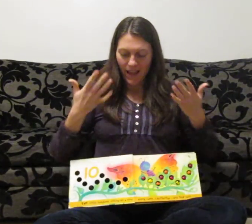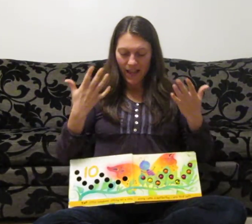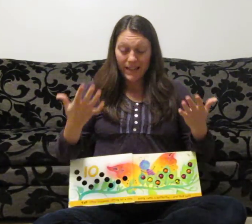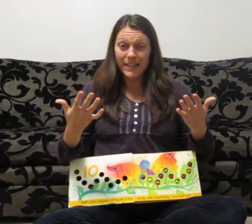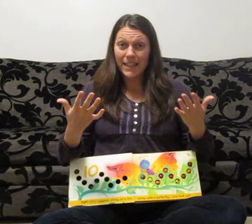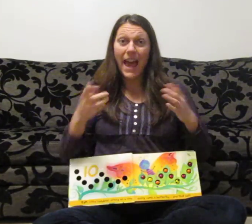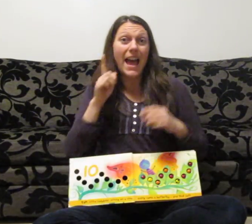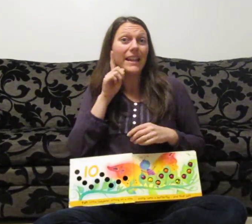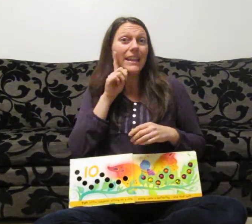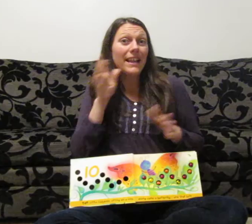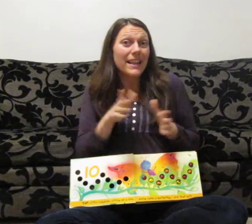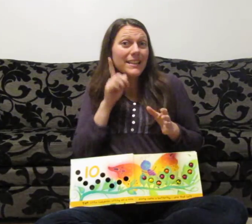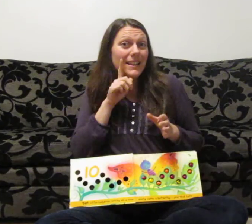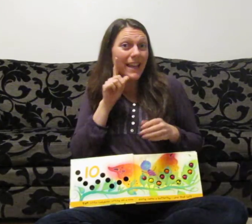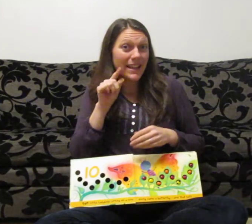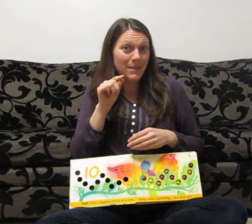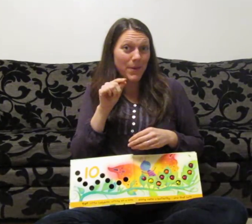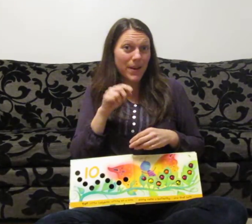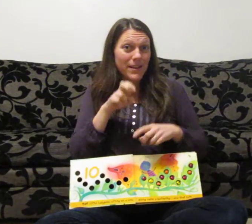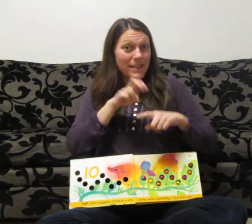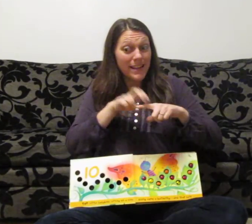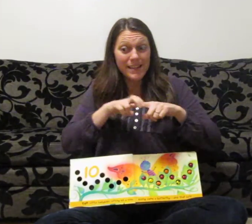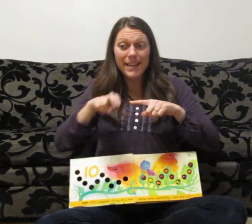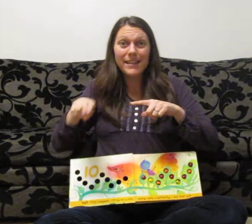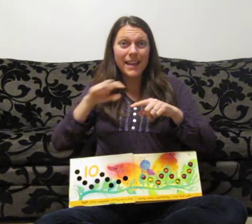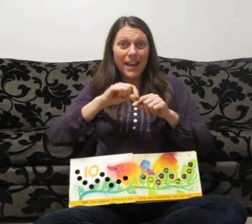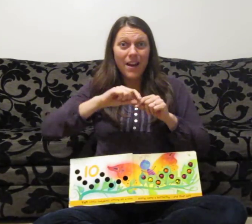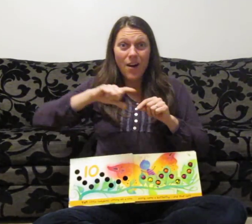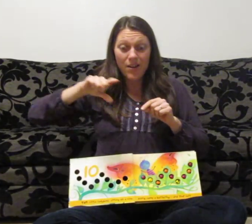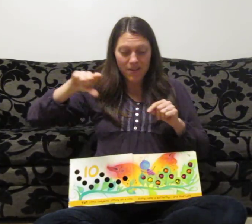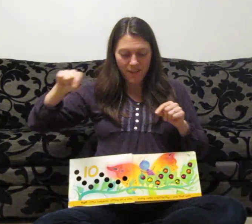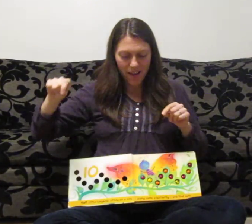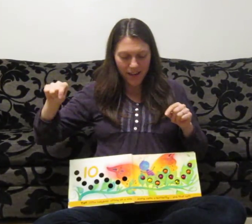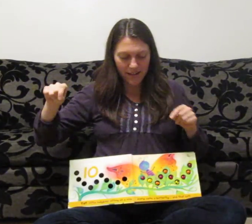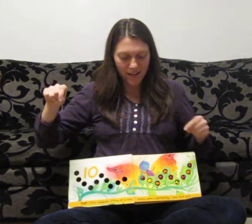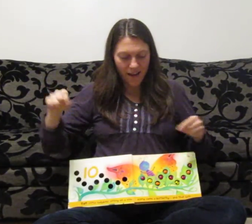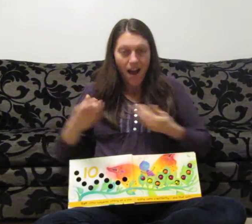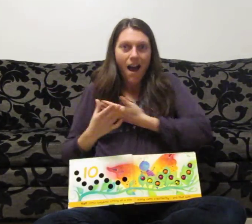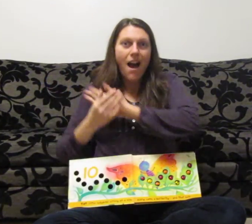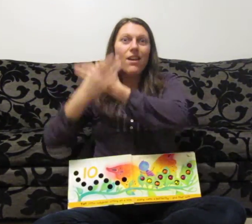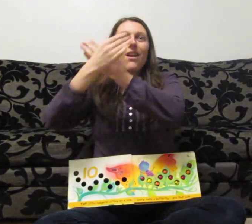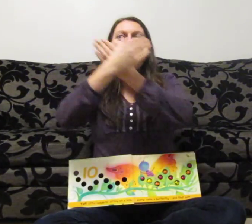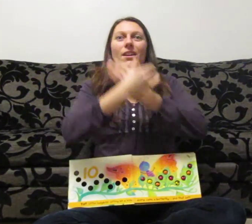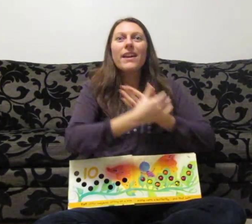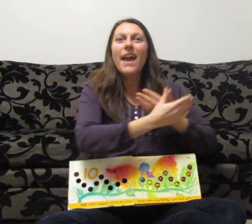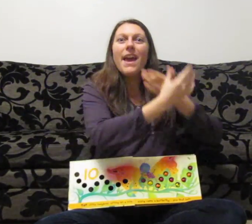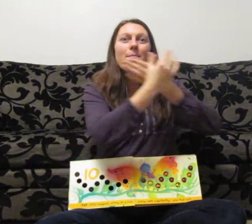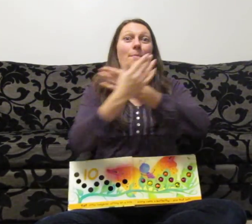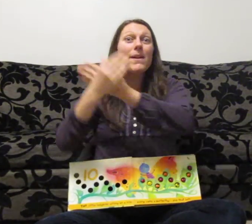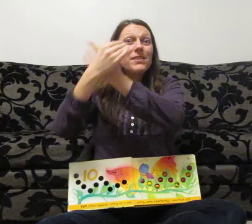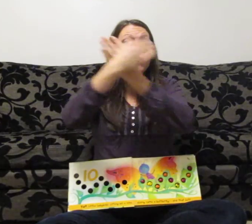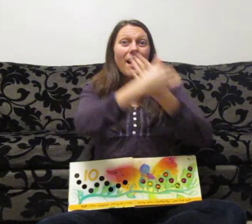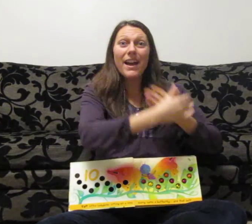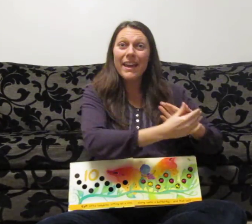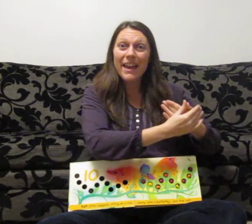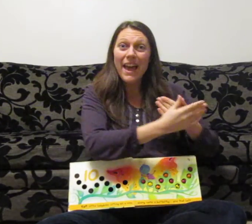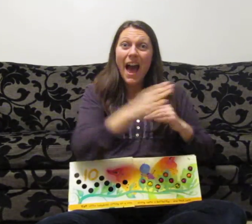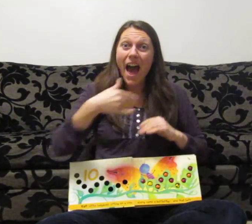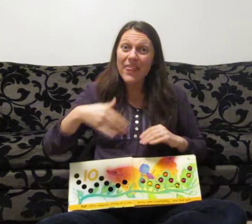Ten little ladybirds sitting on a vine. Along came a butterfly and